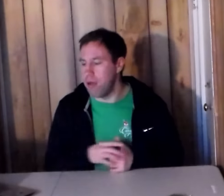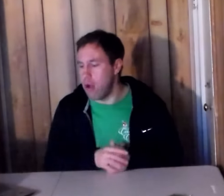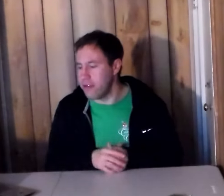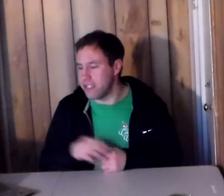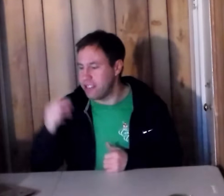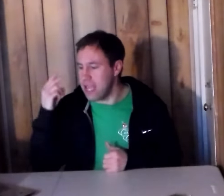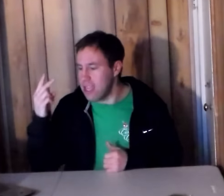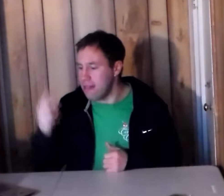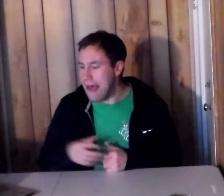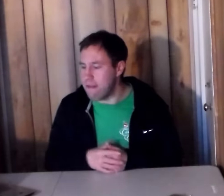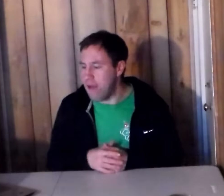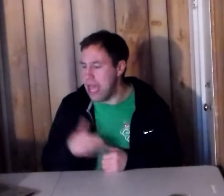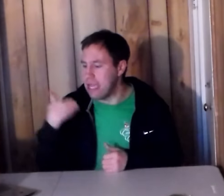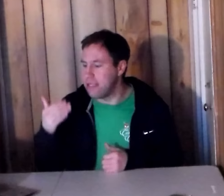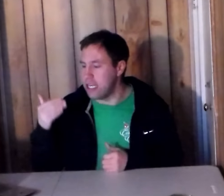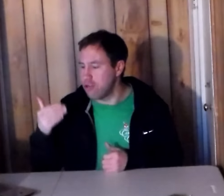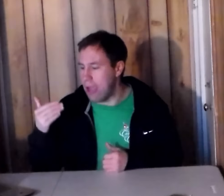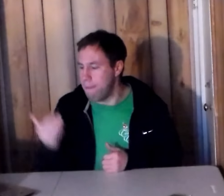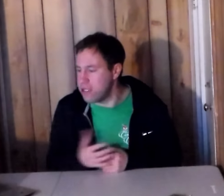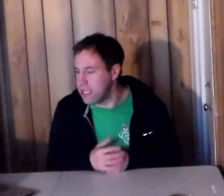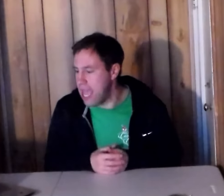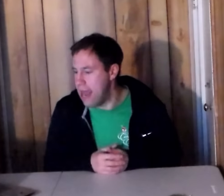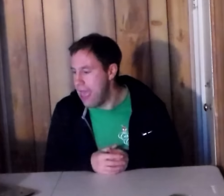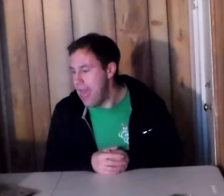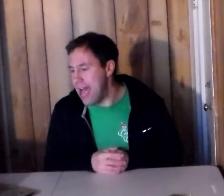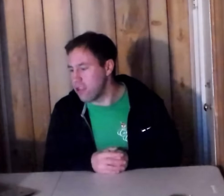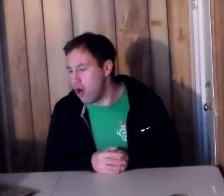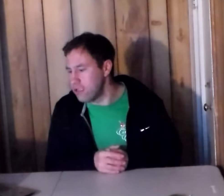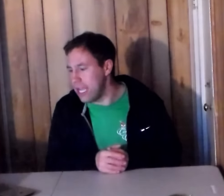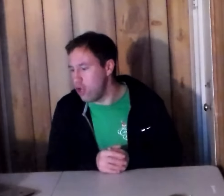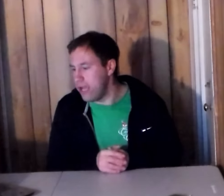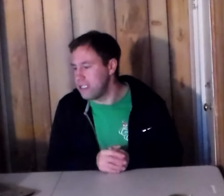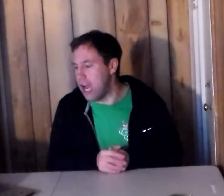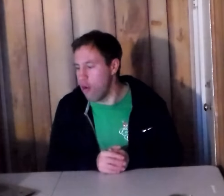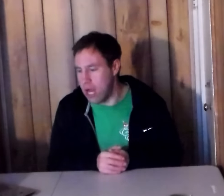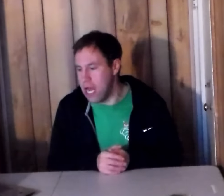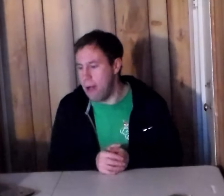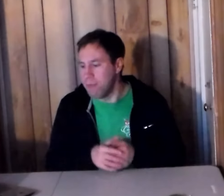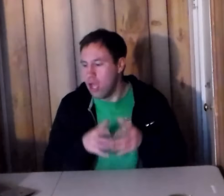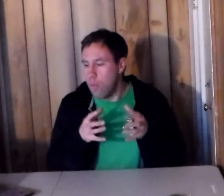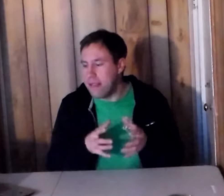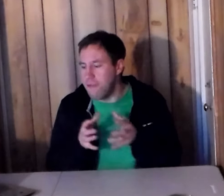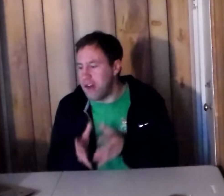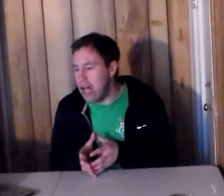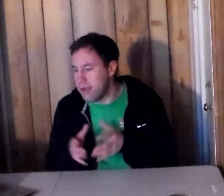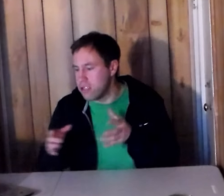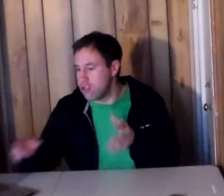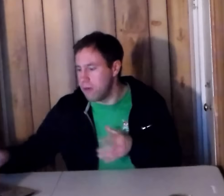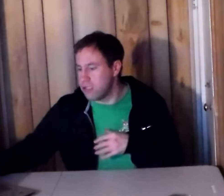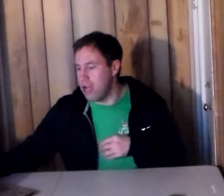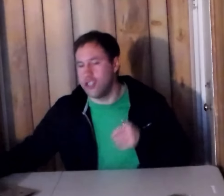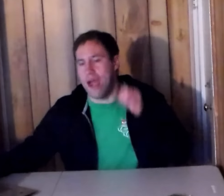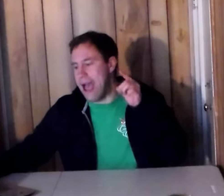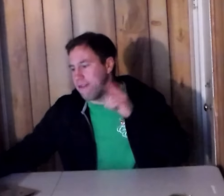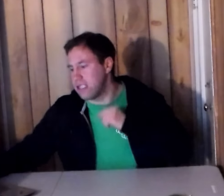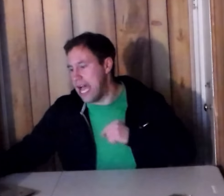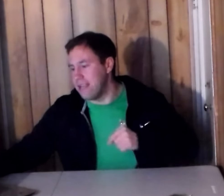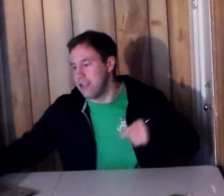W holds a second live event in Detroit, Michigan at the Jose Luis Arena with the following superstars who were advertised.